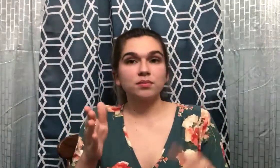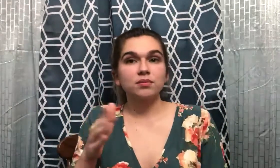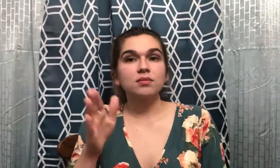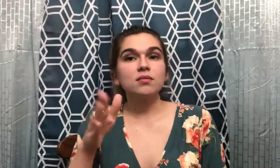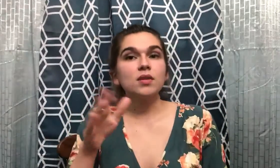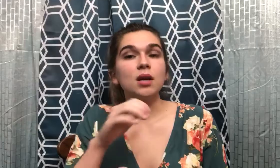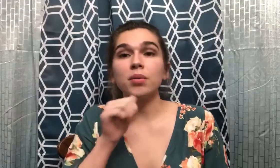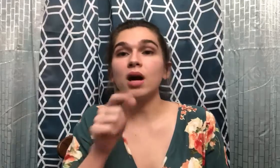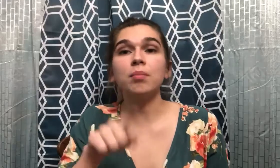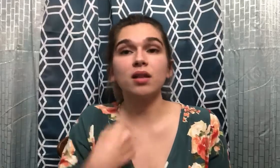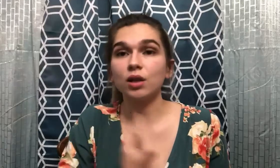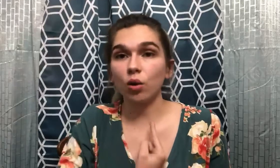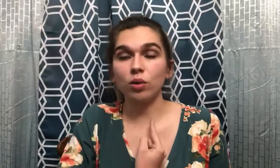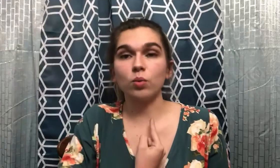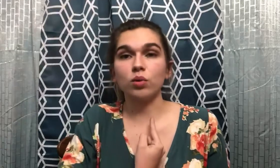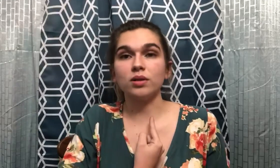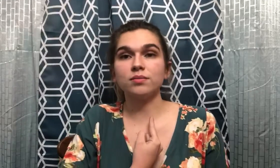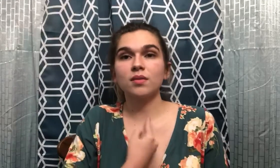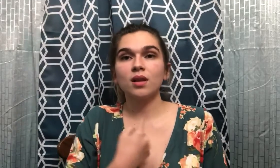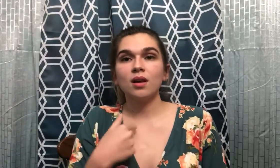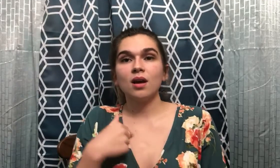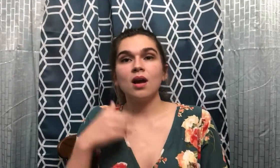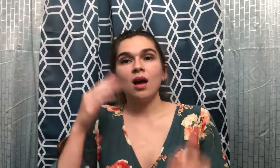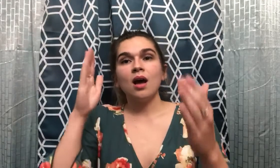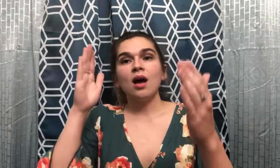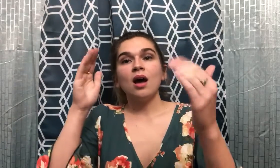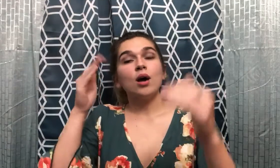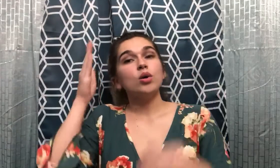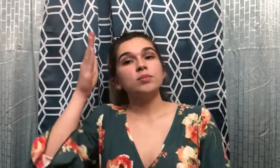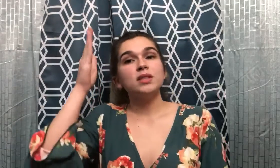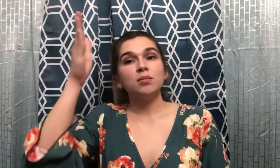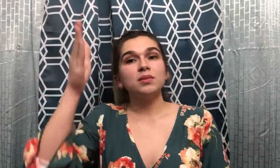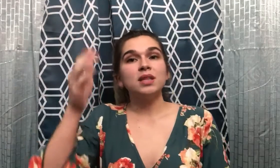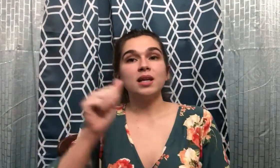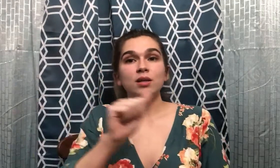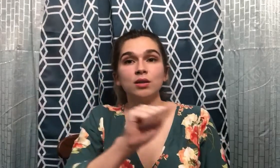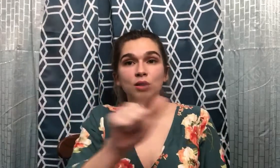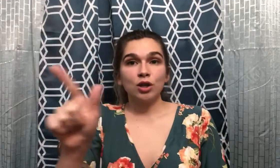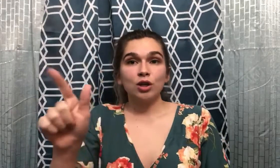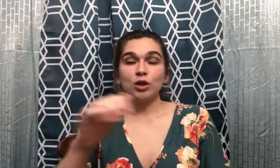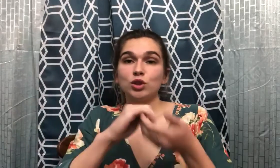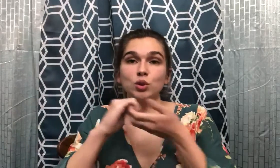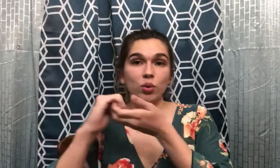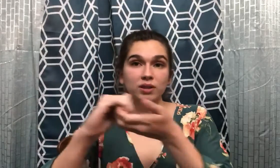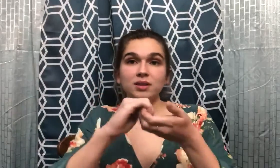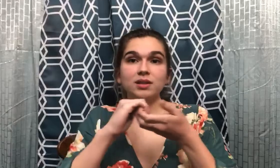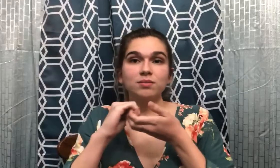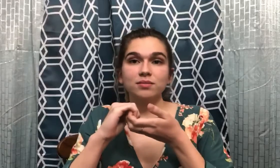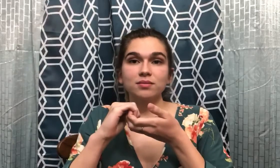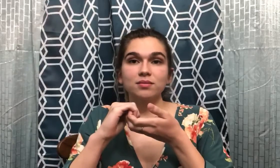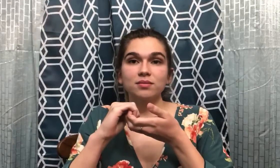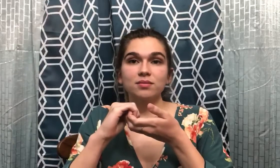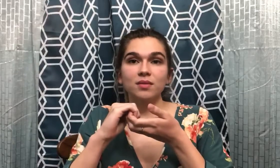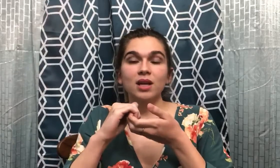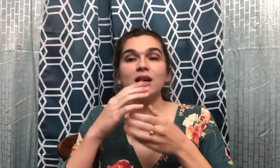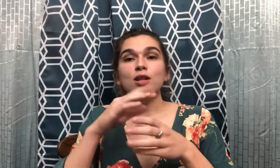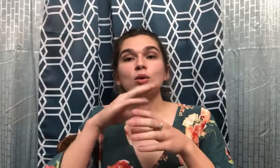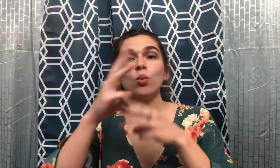but I'm not the only one. I hope someday you'll join us and the